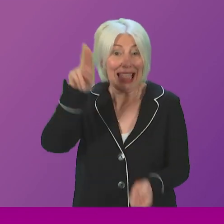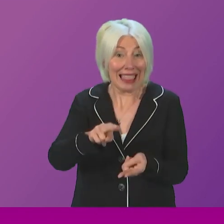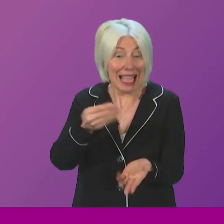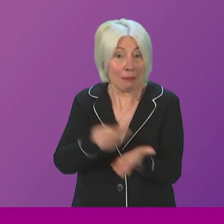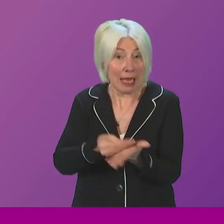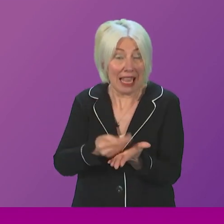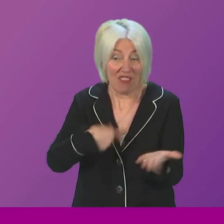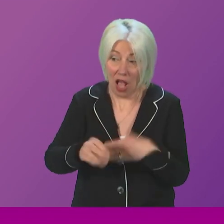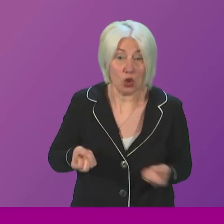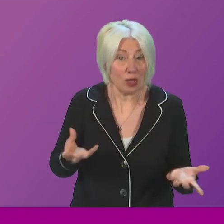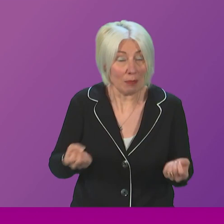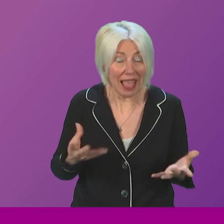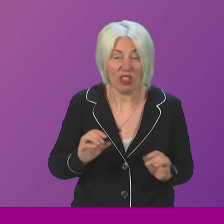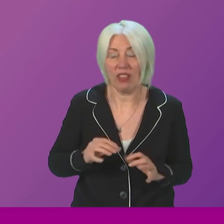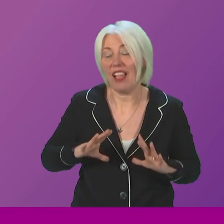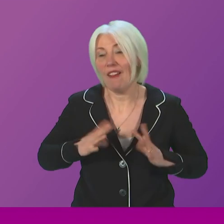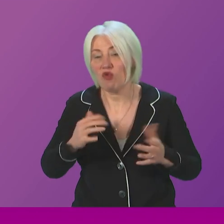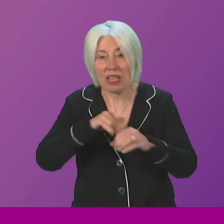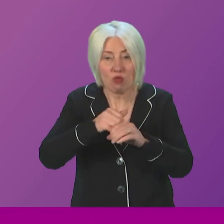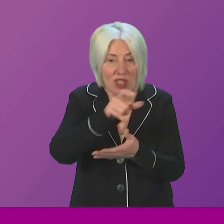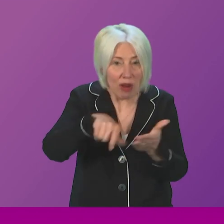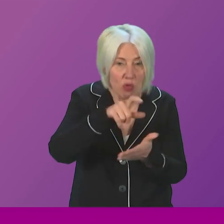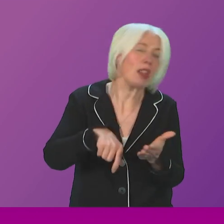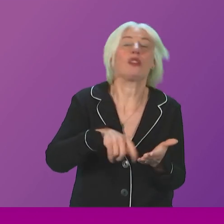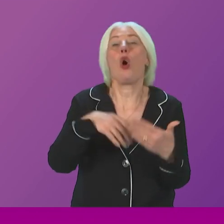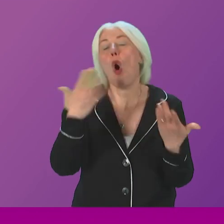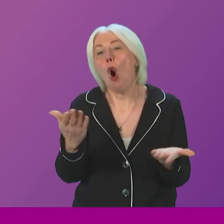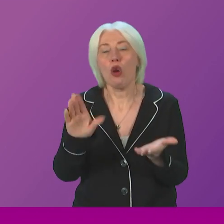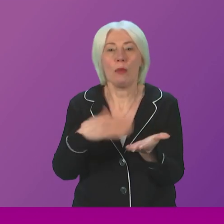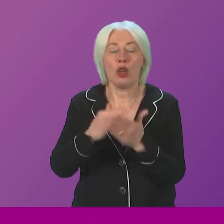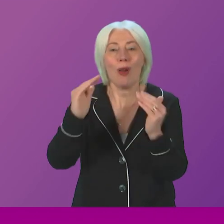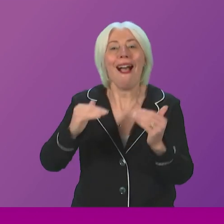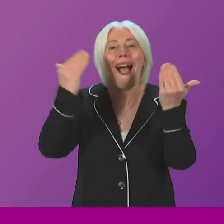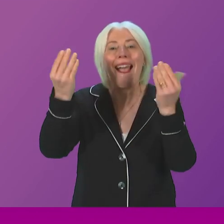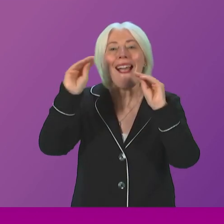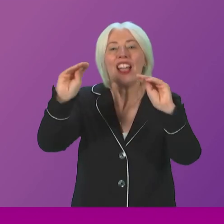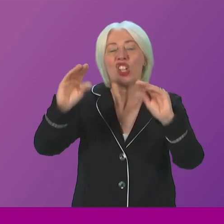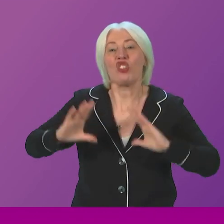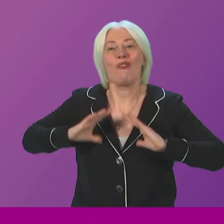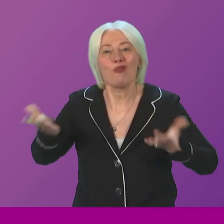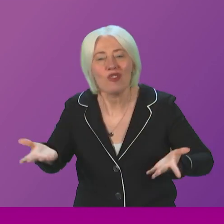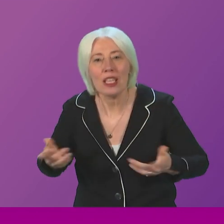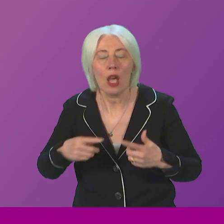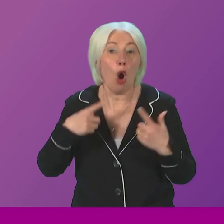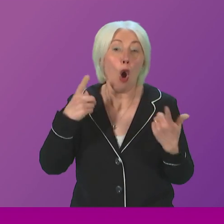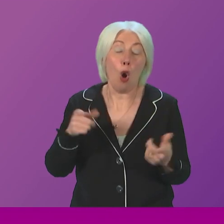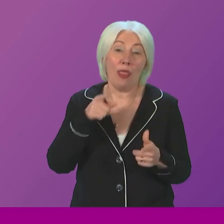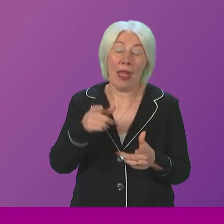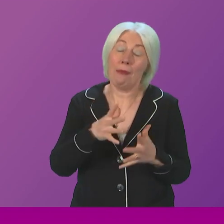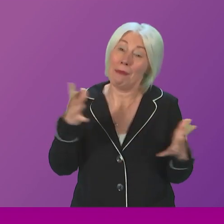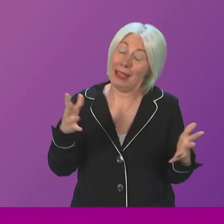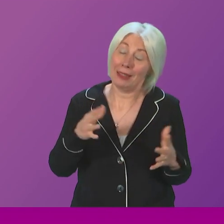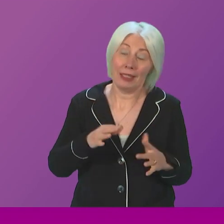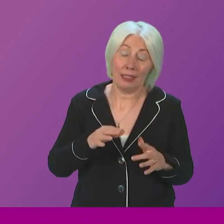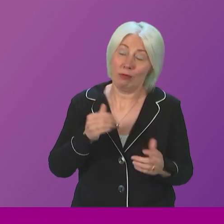on things like free prescription charges, on, of course, ensuring that higher education is free, and, of course, that game-changing Scottish